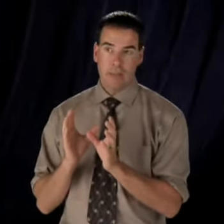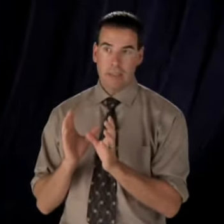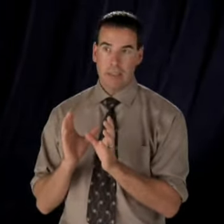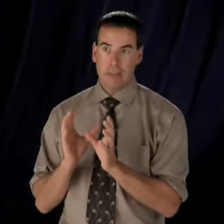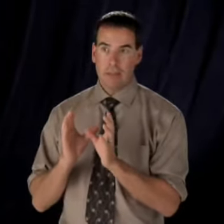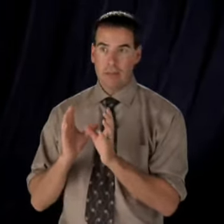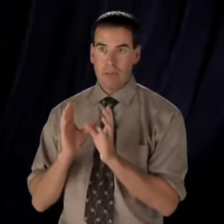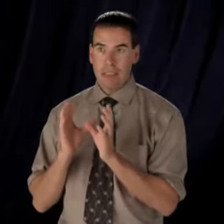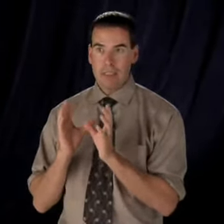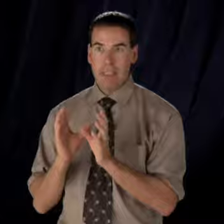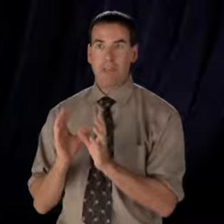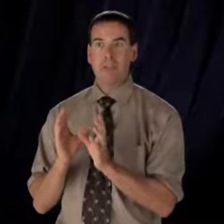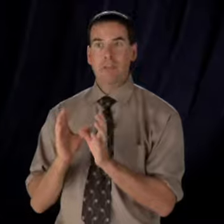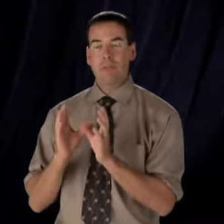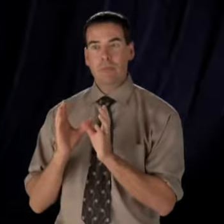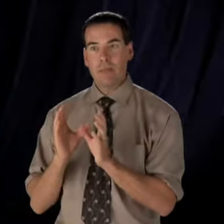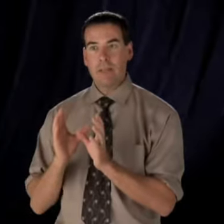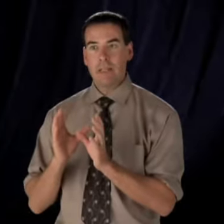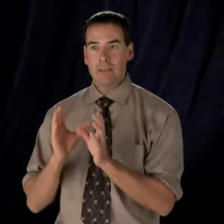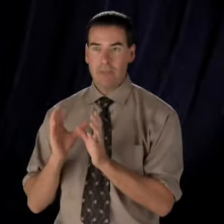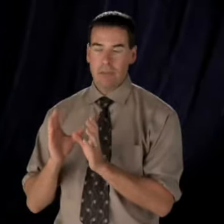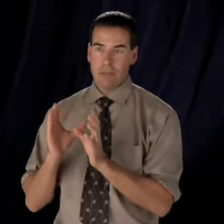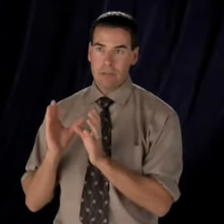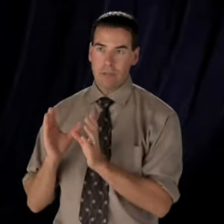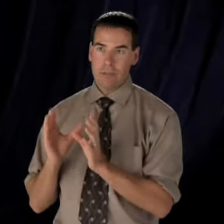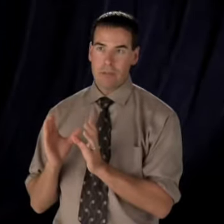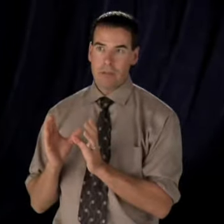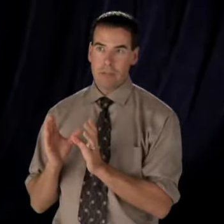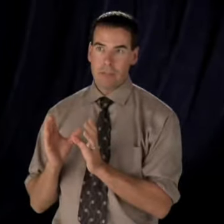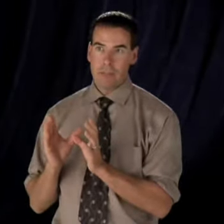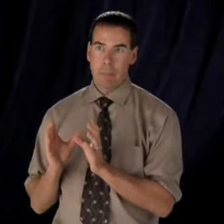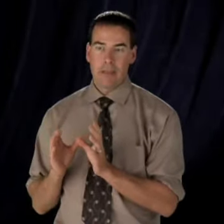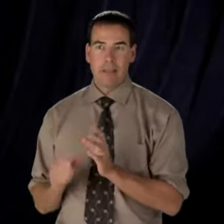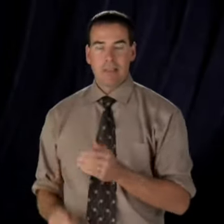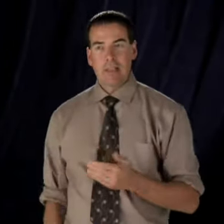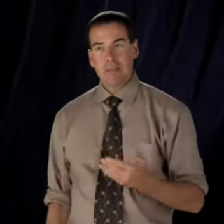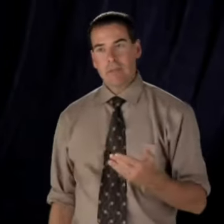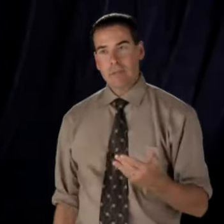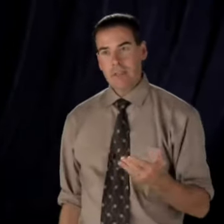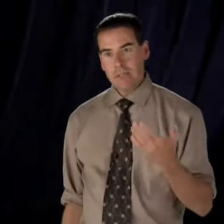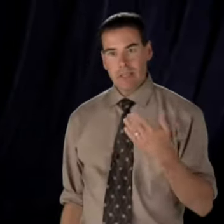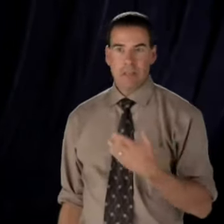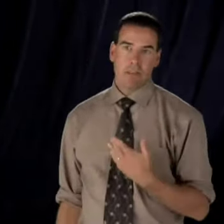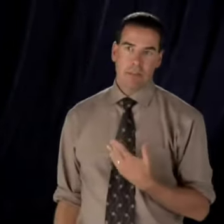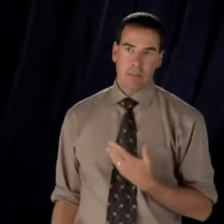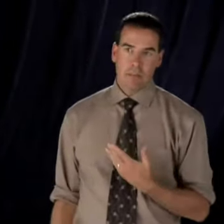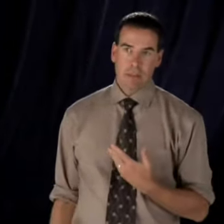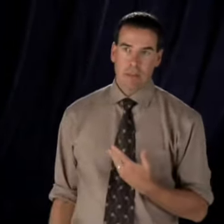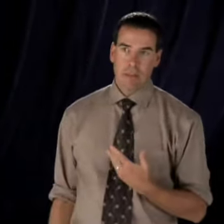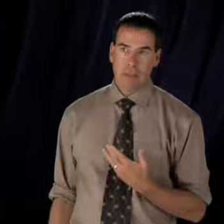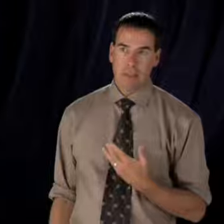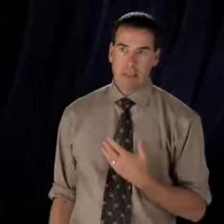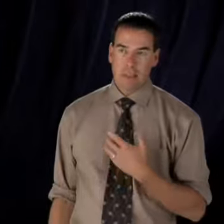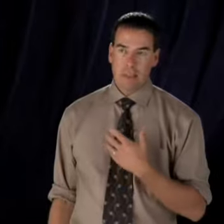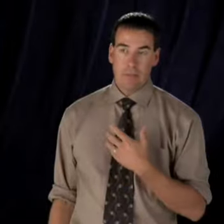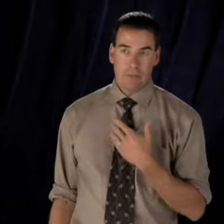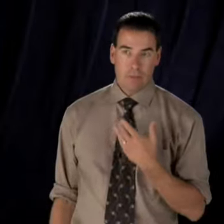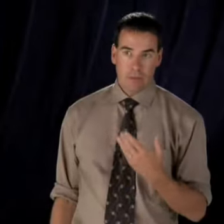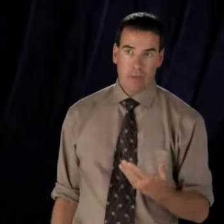in Canada, are being adhered to by the Federal Civil Service. Now, the advantage of the ombudsman is that, for the very